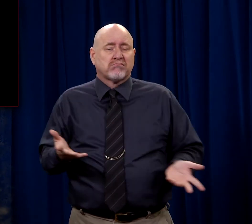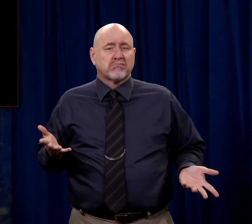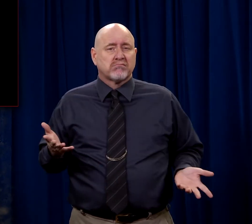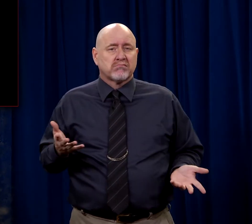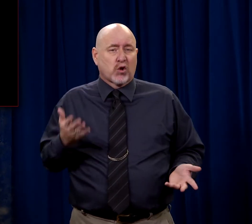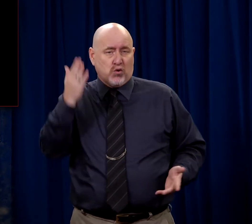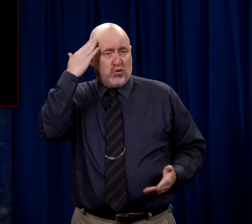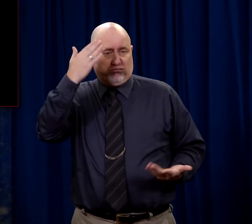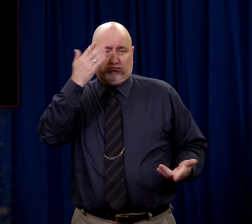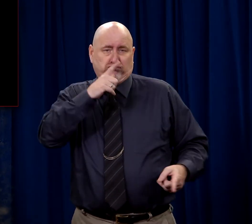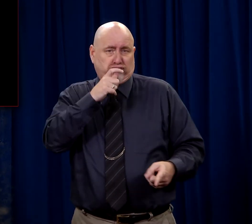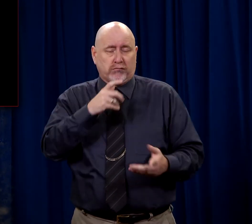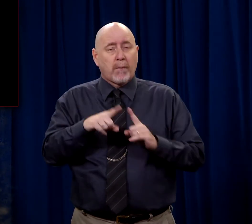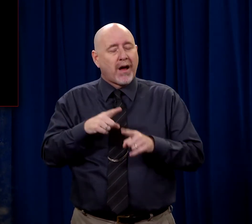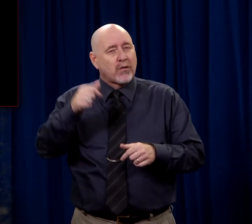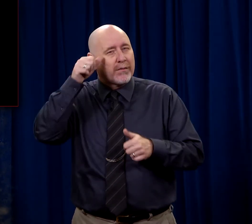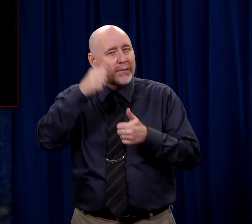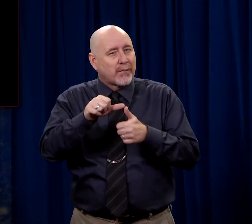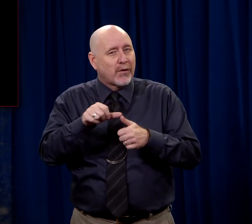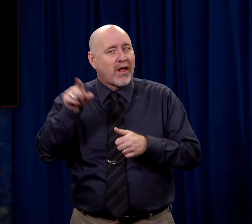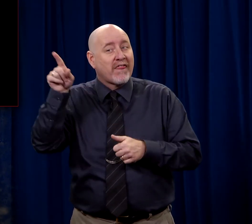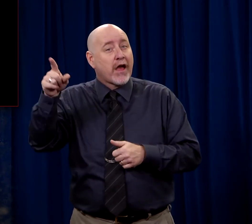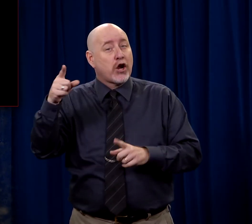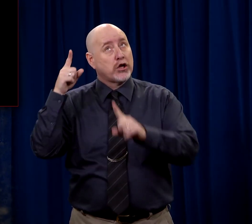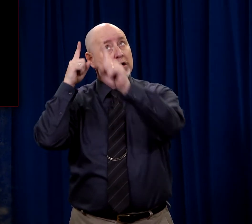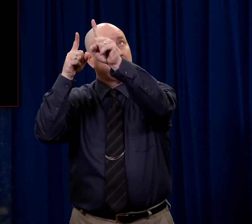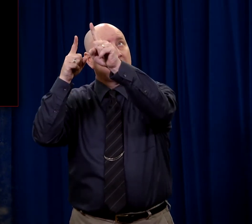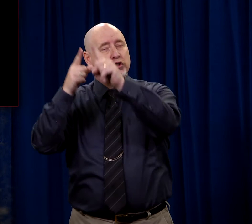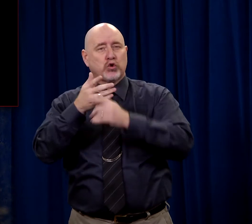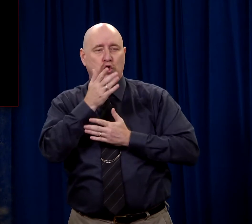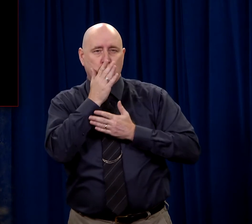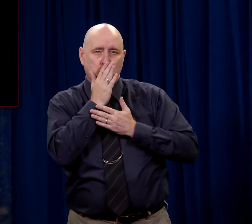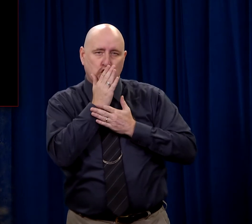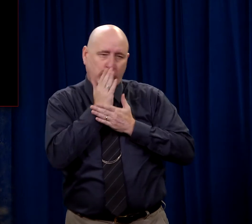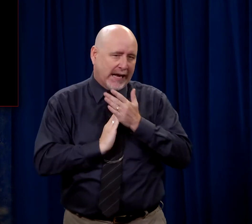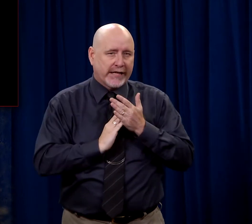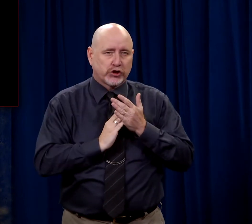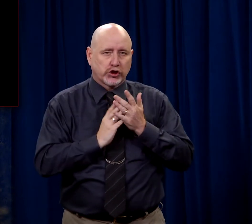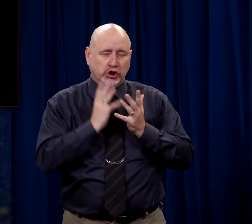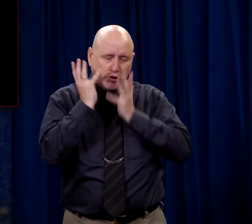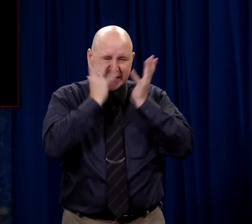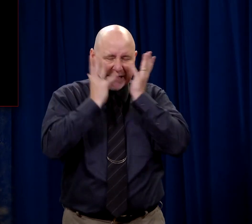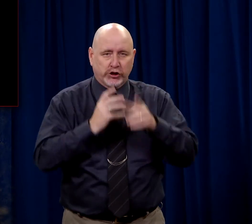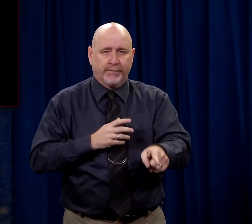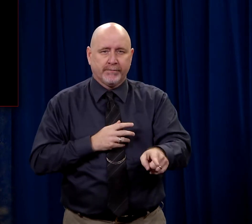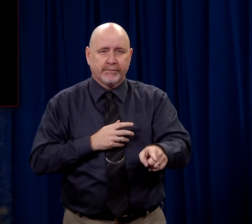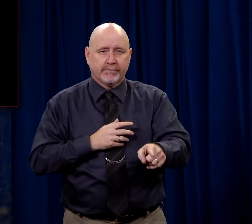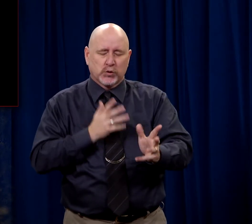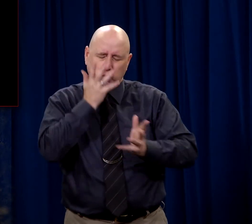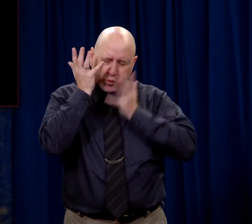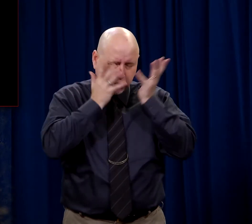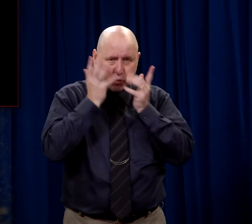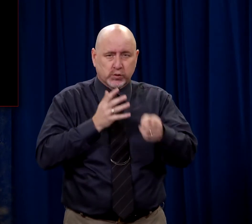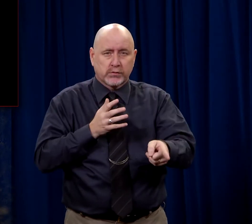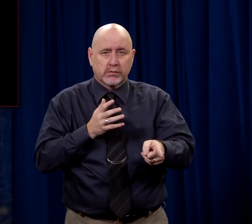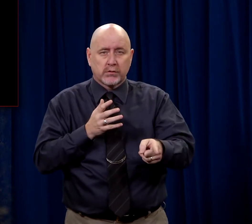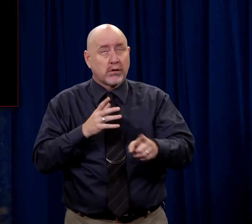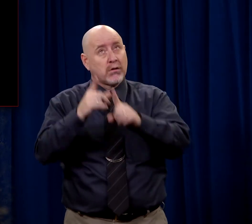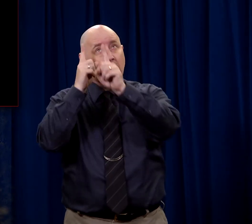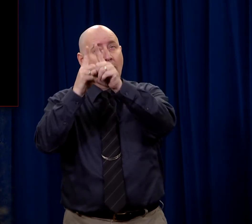Jesus. But bear in mind their objective was utter humiliation. Their objective was that